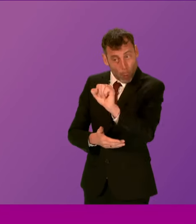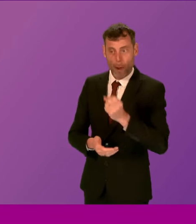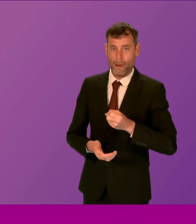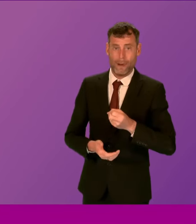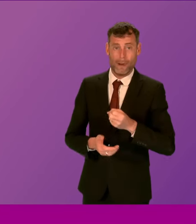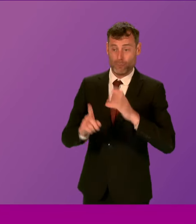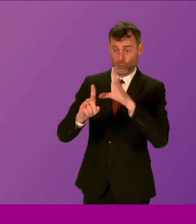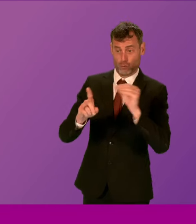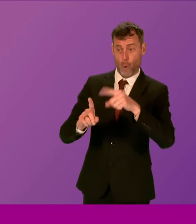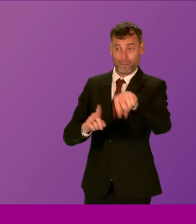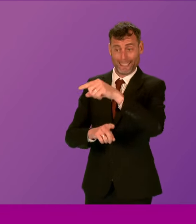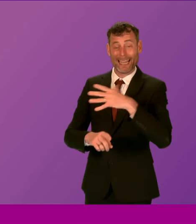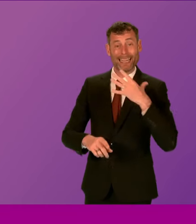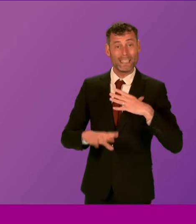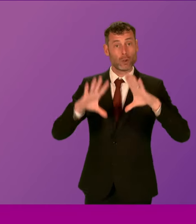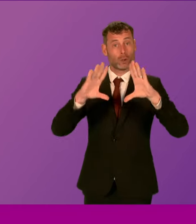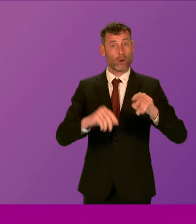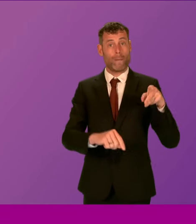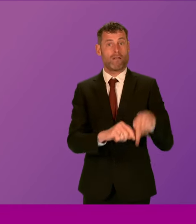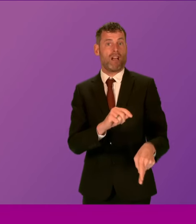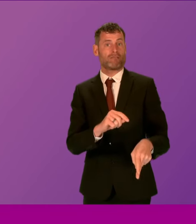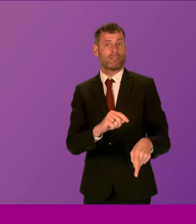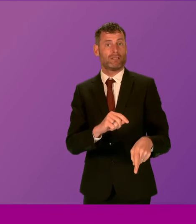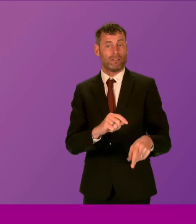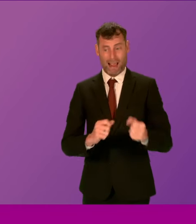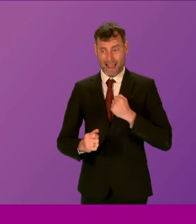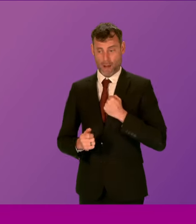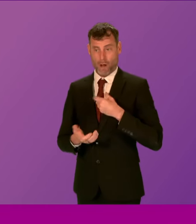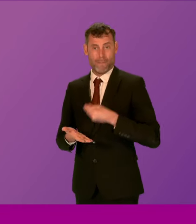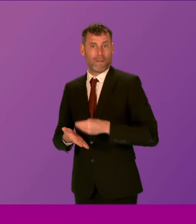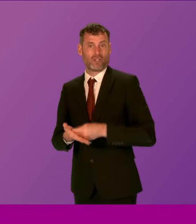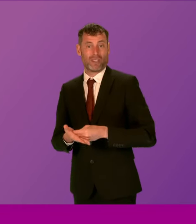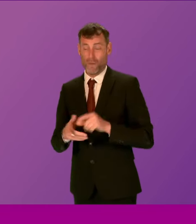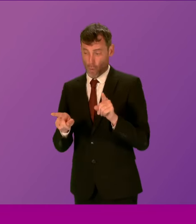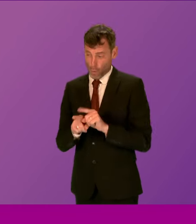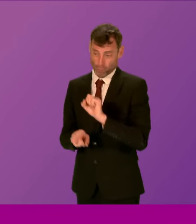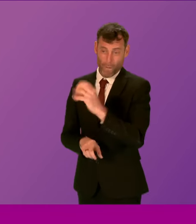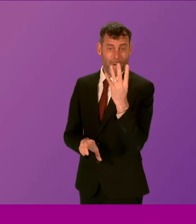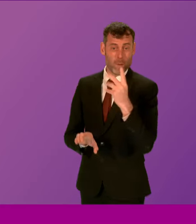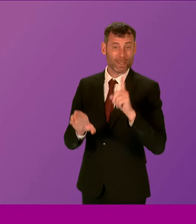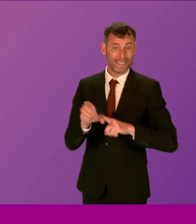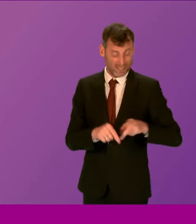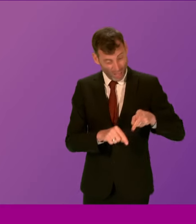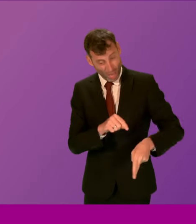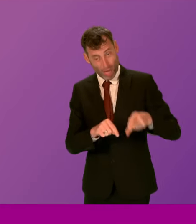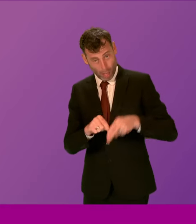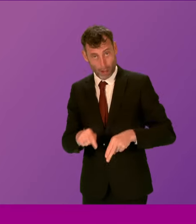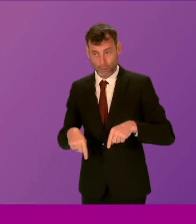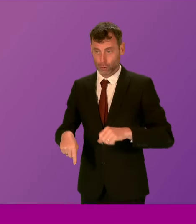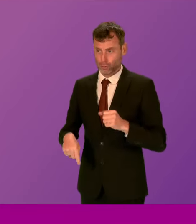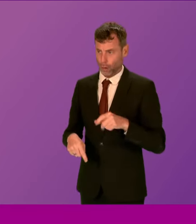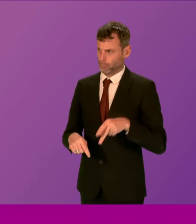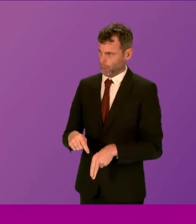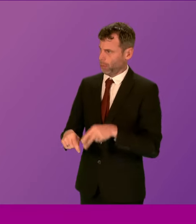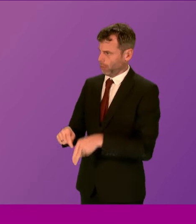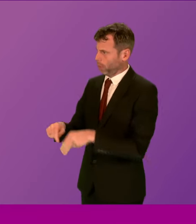Tory cut is reversed to our budget. And, of course, not only that, that the 14 years of austerity that they've imposed upon Scotland is halted